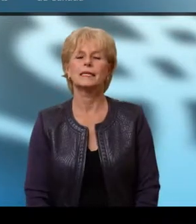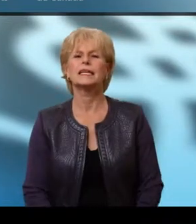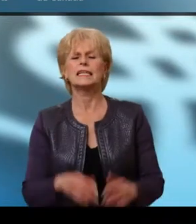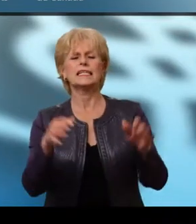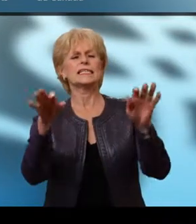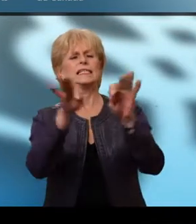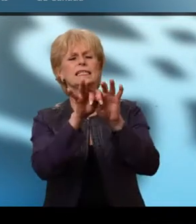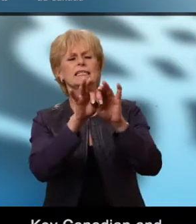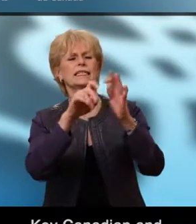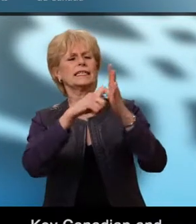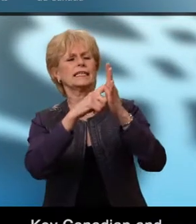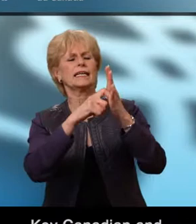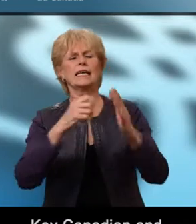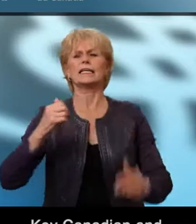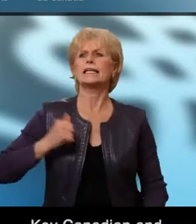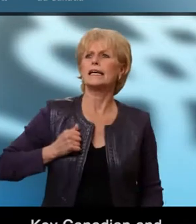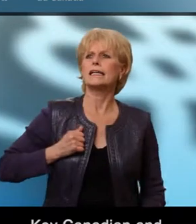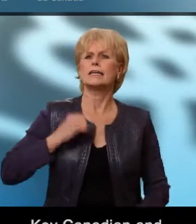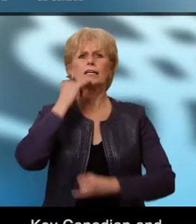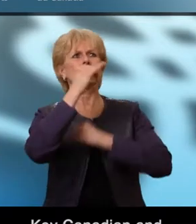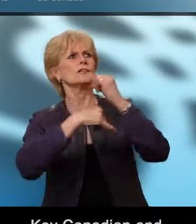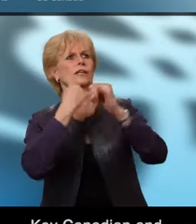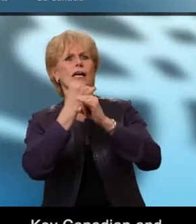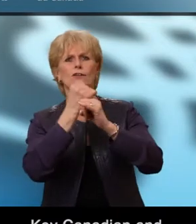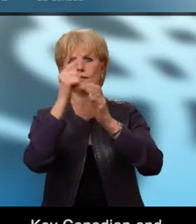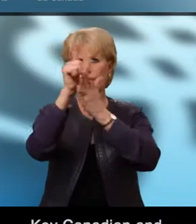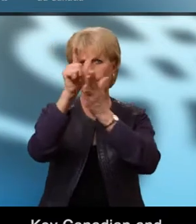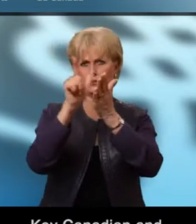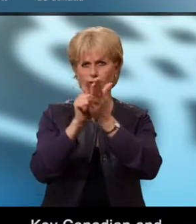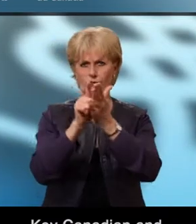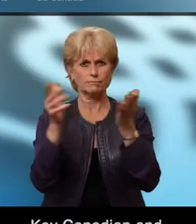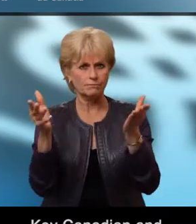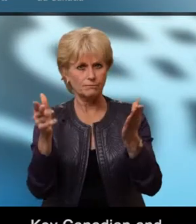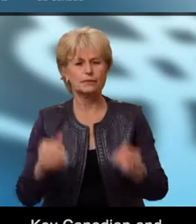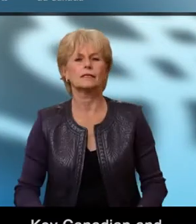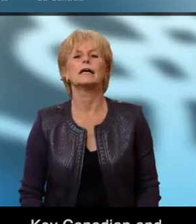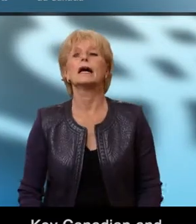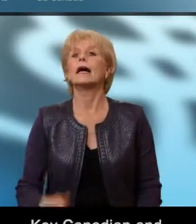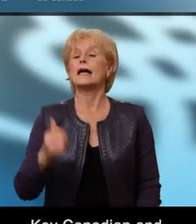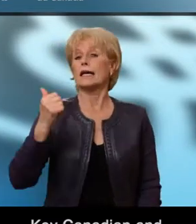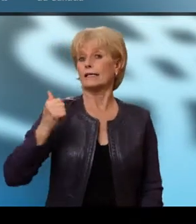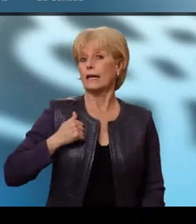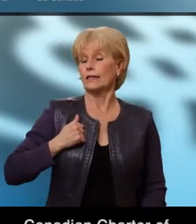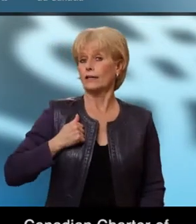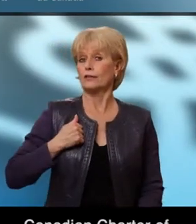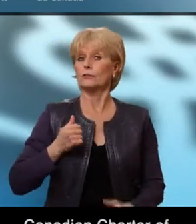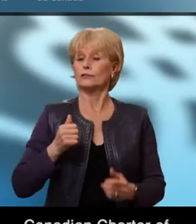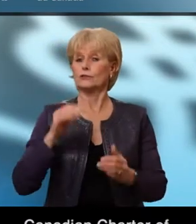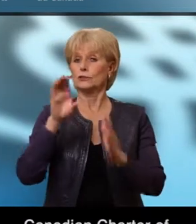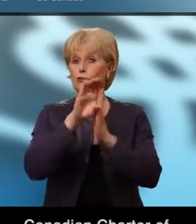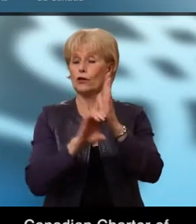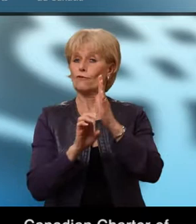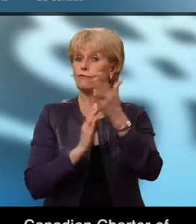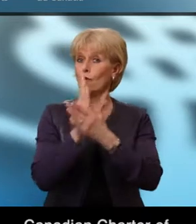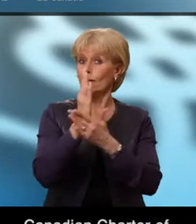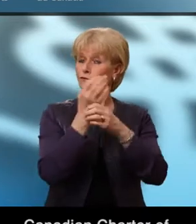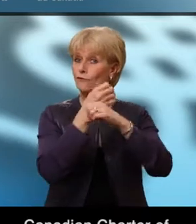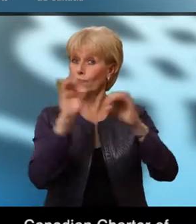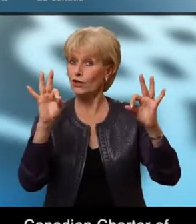key Canadian and international legislation Canadian Charter of Rights and Freedoms